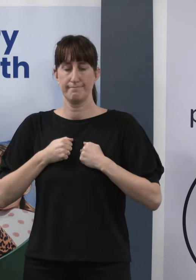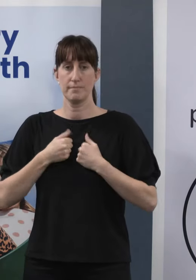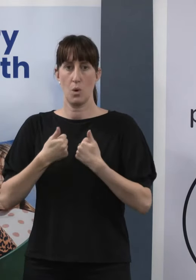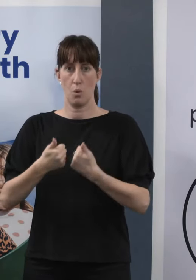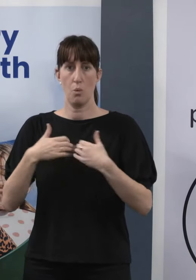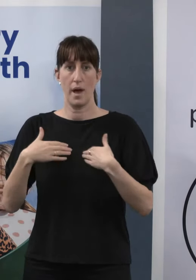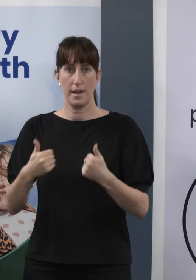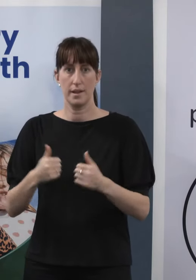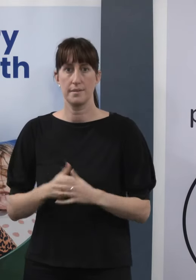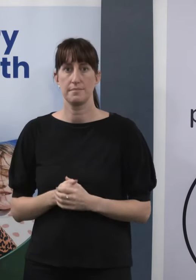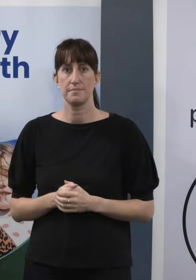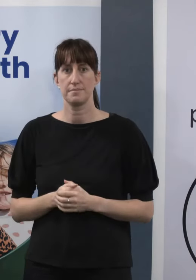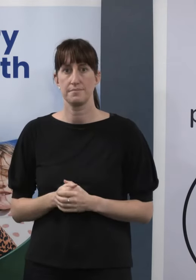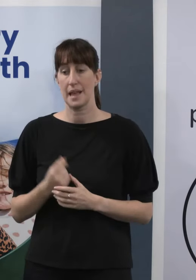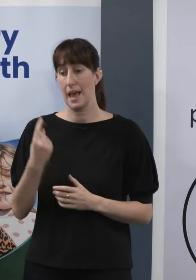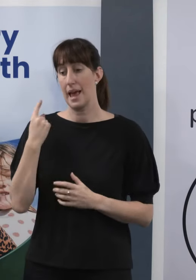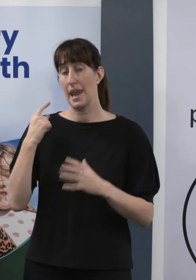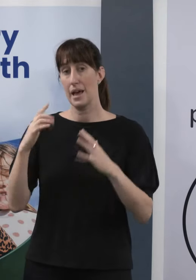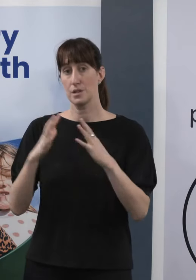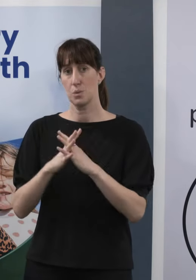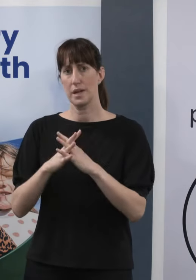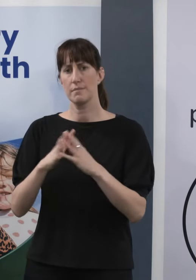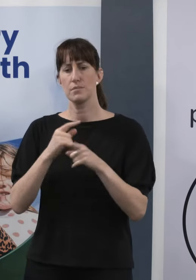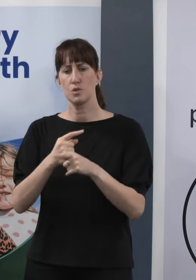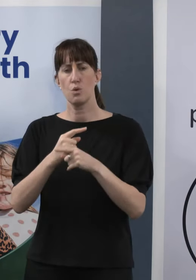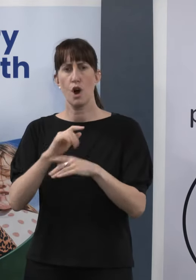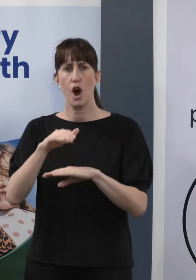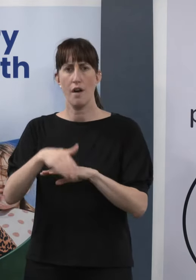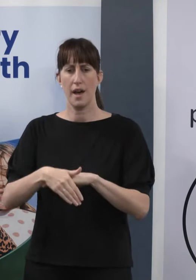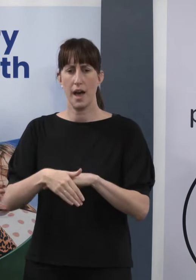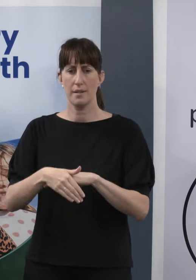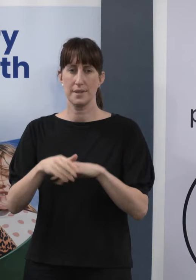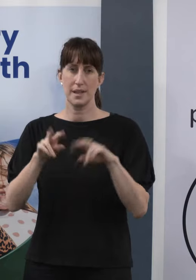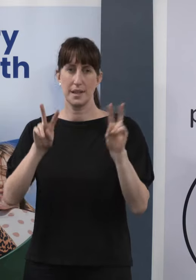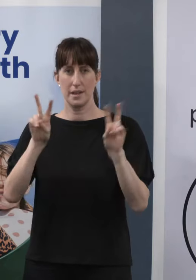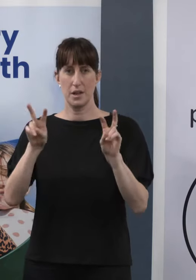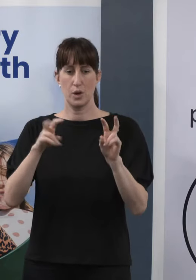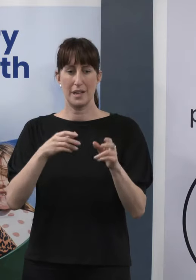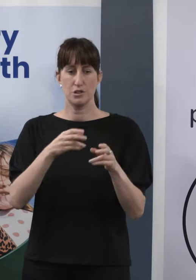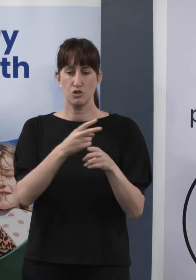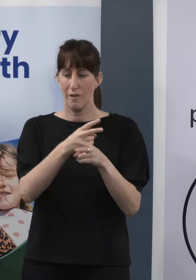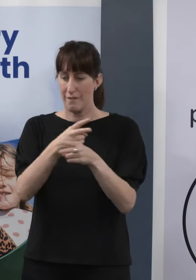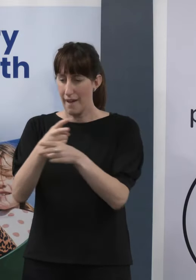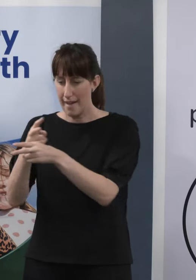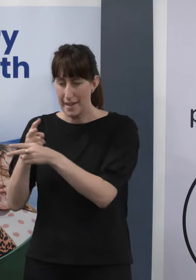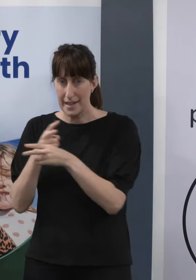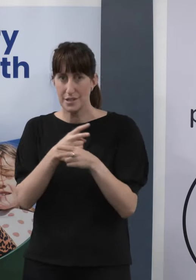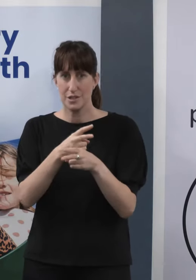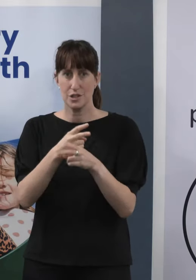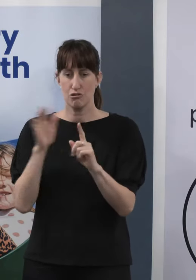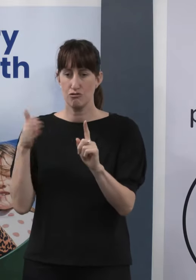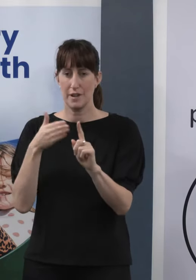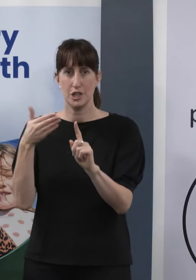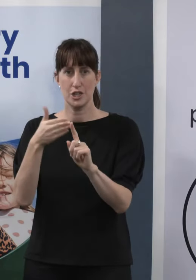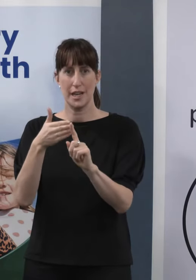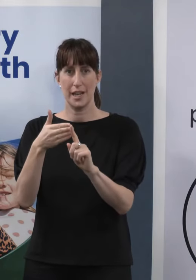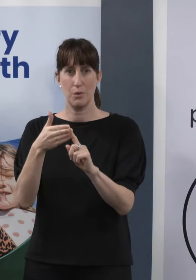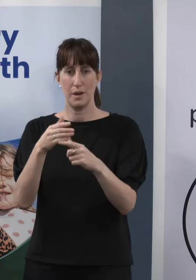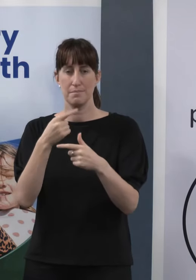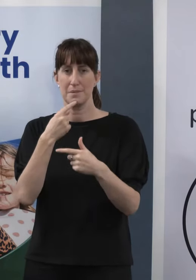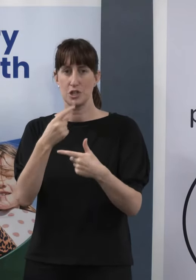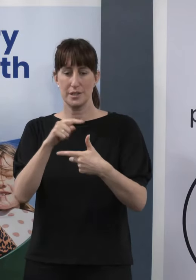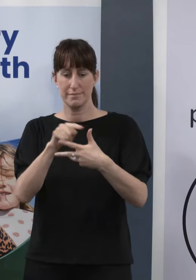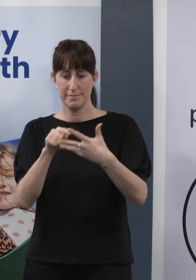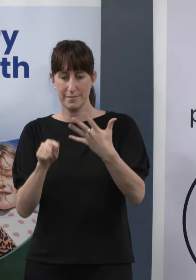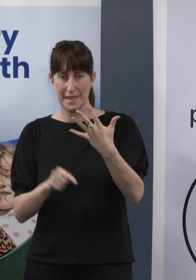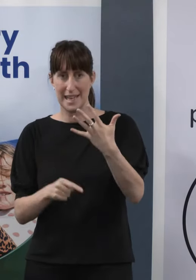Now, last week, you'll recall, we talked quite a bit about the surveillance strategy and identified seven broad areas where we were working to keep